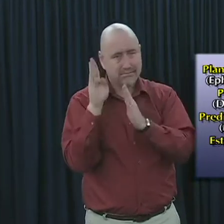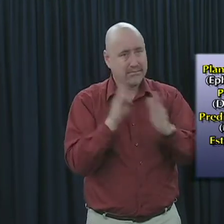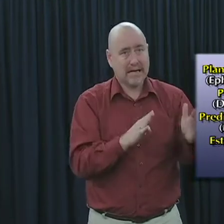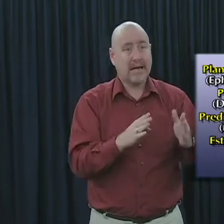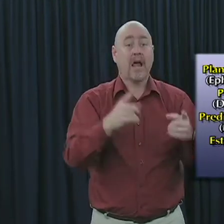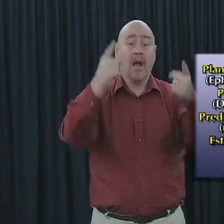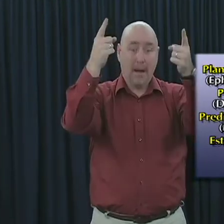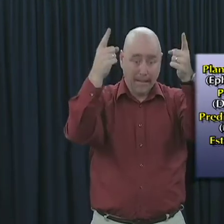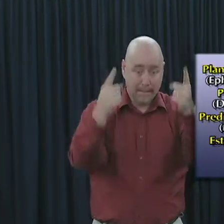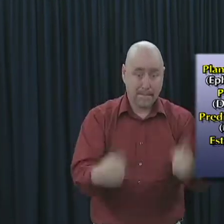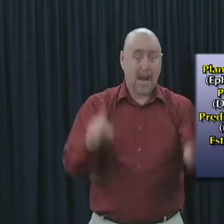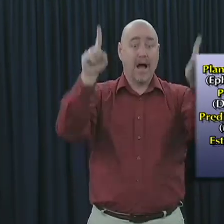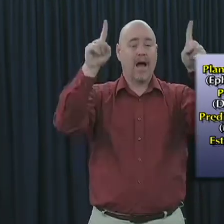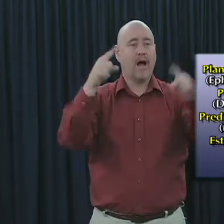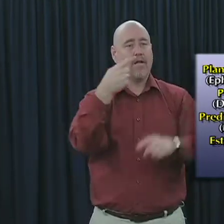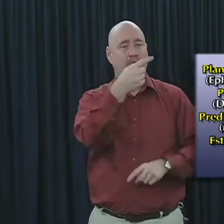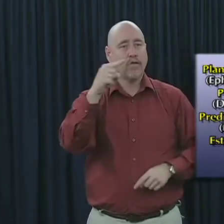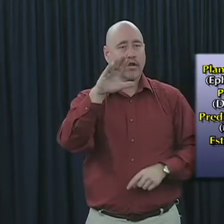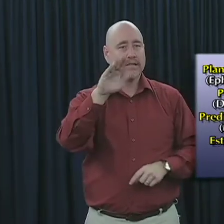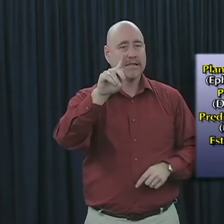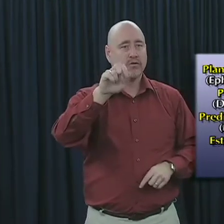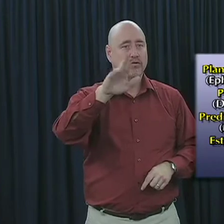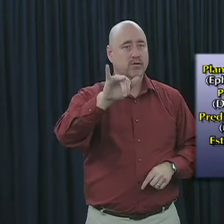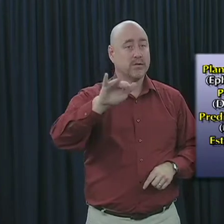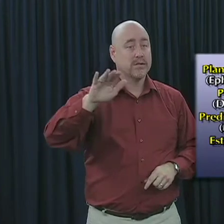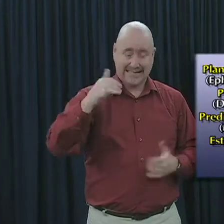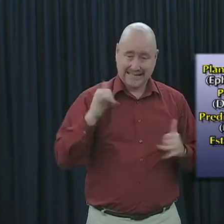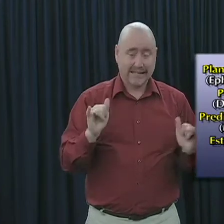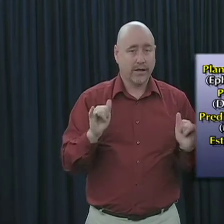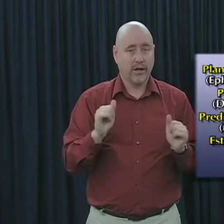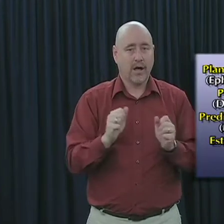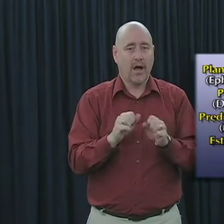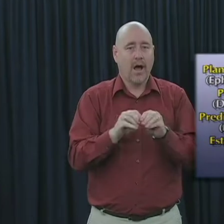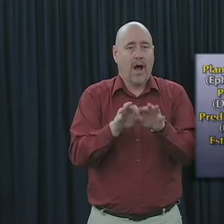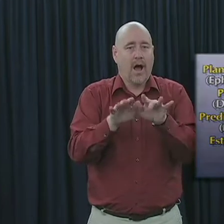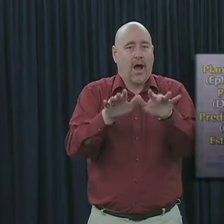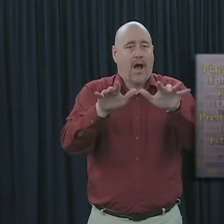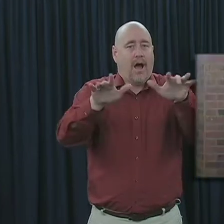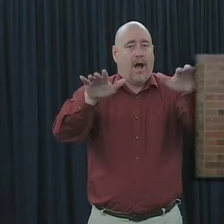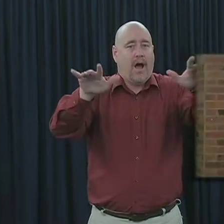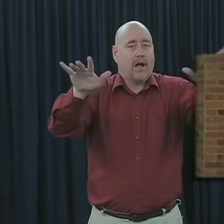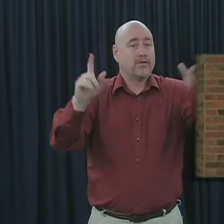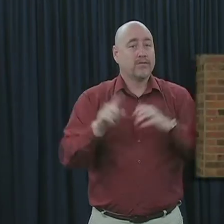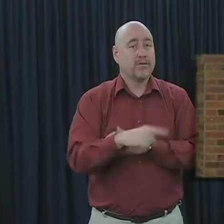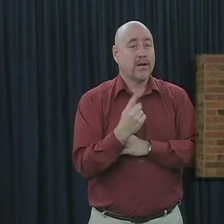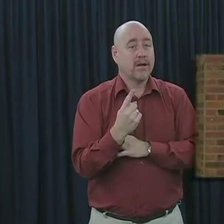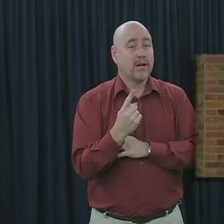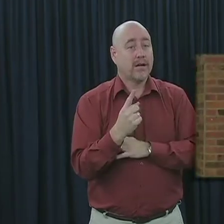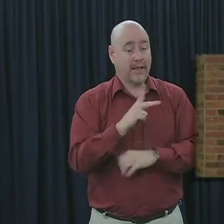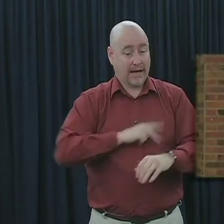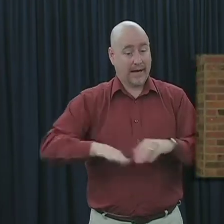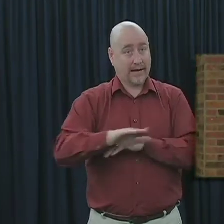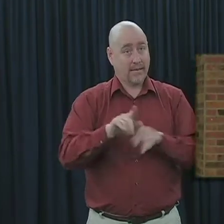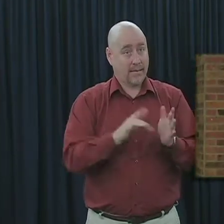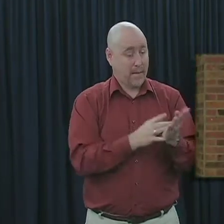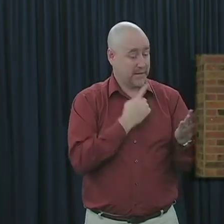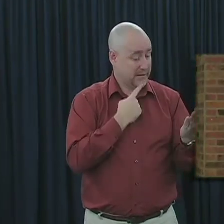fulfillment in the first century and is still being realized today. The kingdom as revealed in the Bible was in